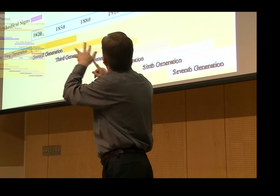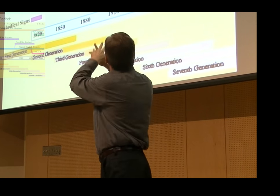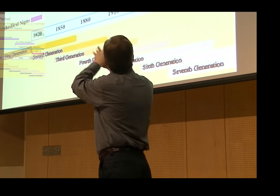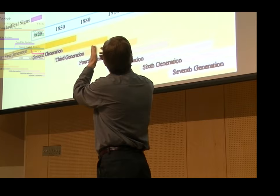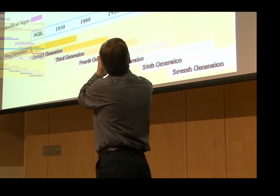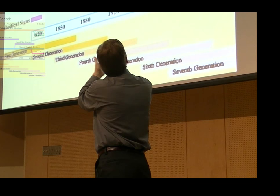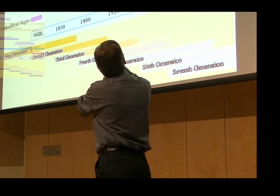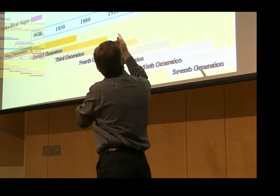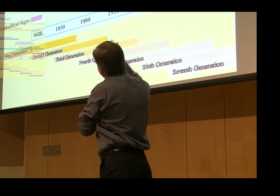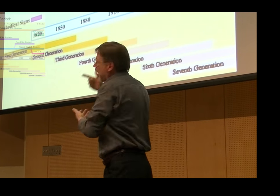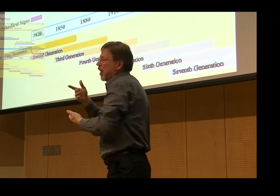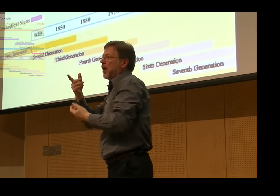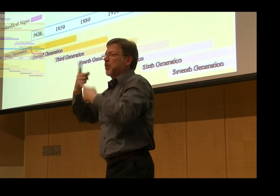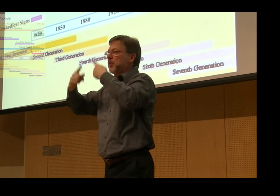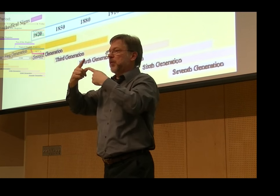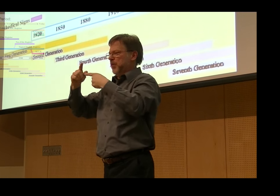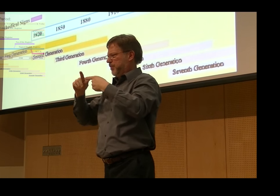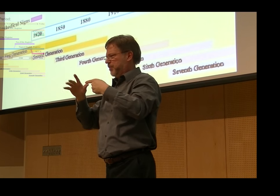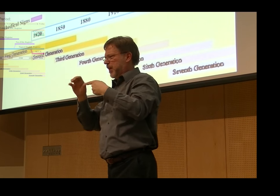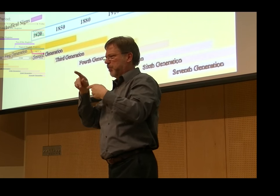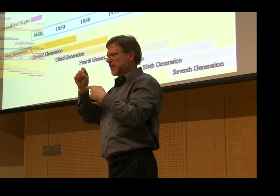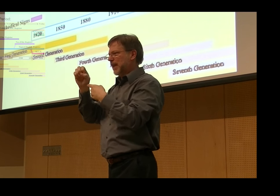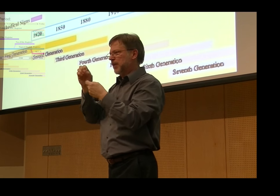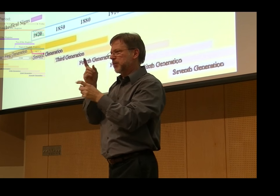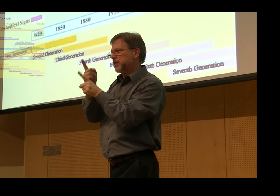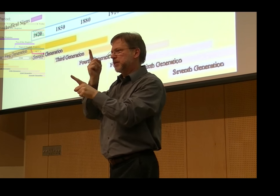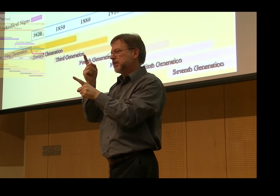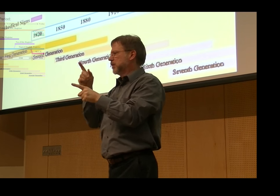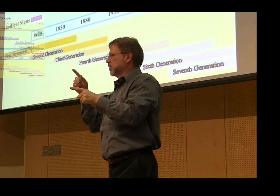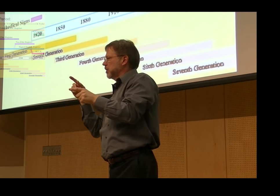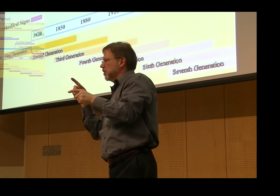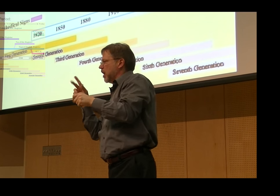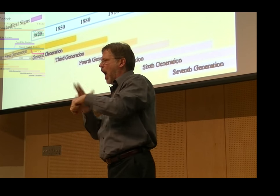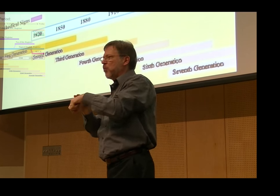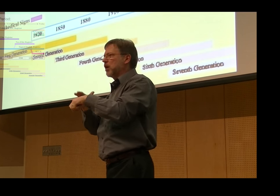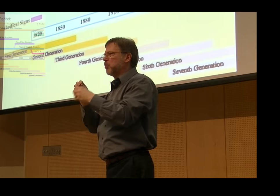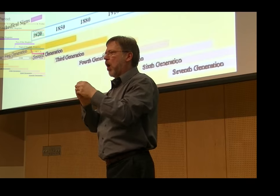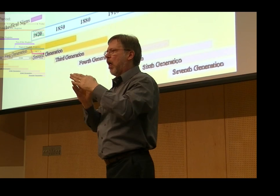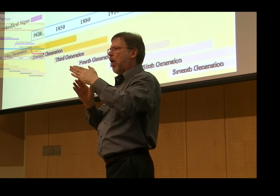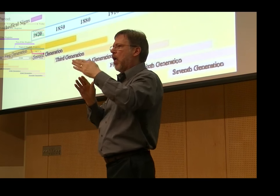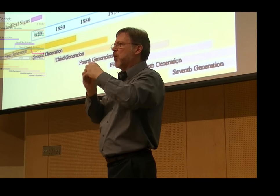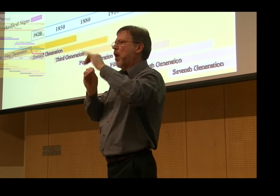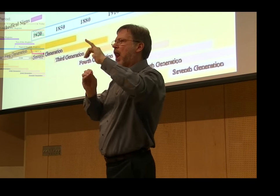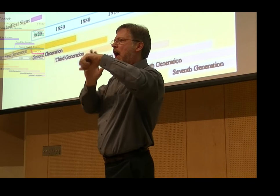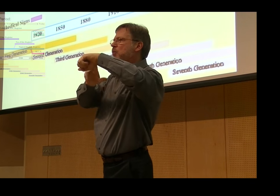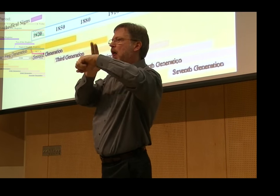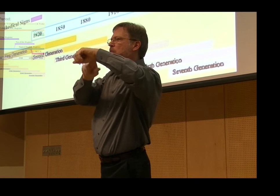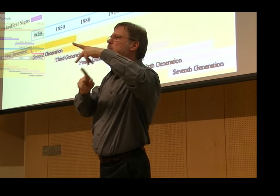in with different methodologies, different meta-language and different understandings and different philosophies about education